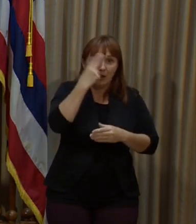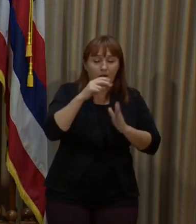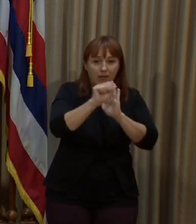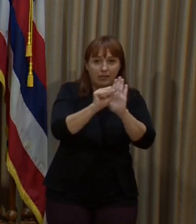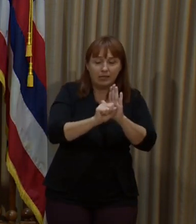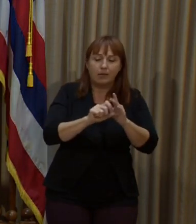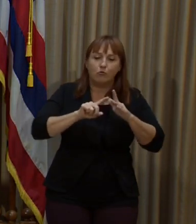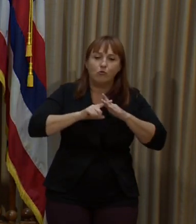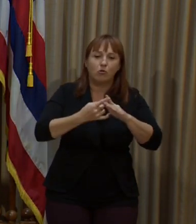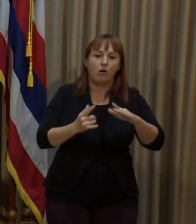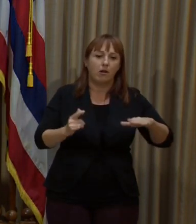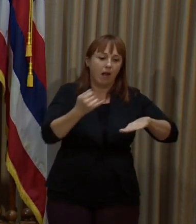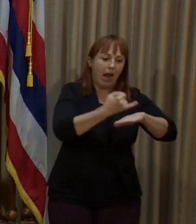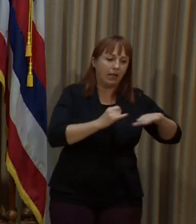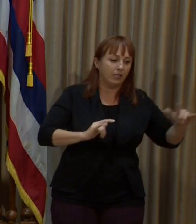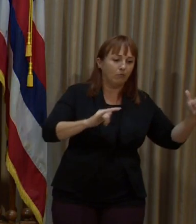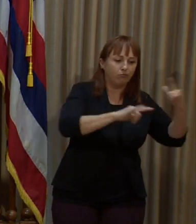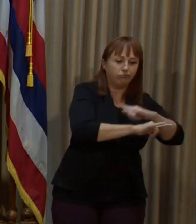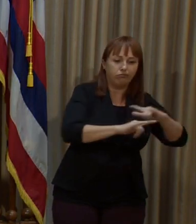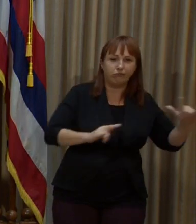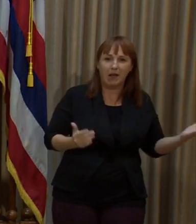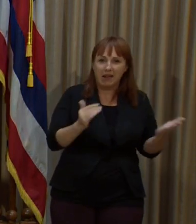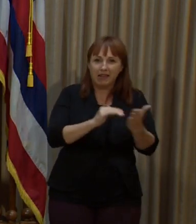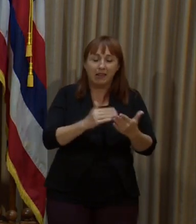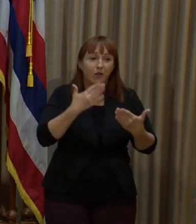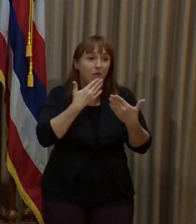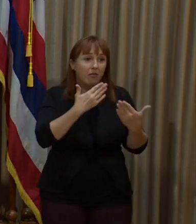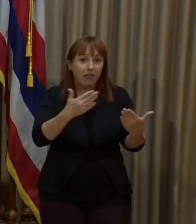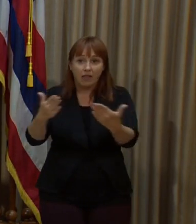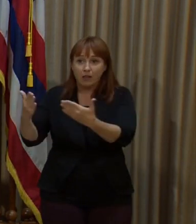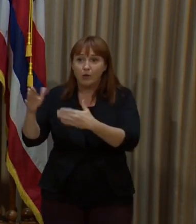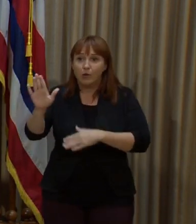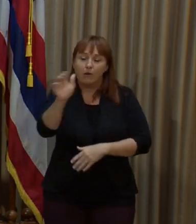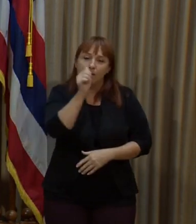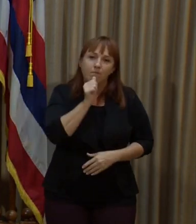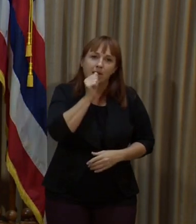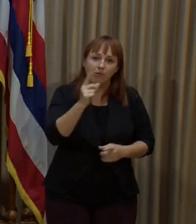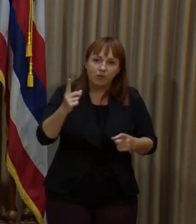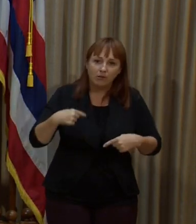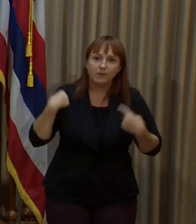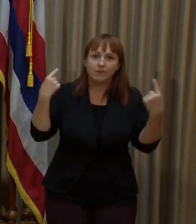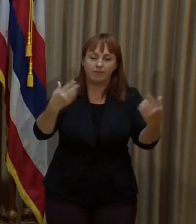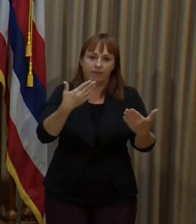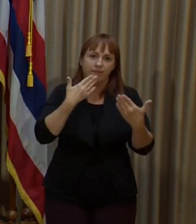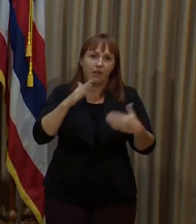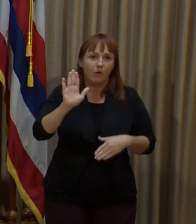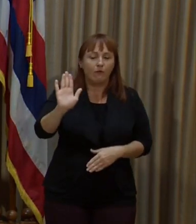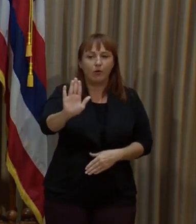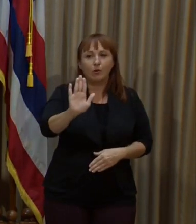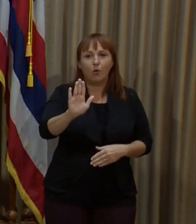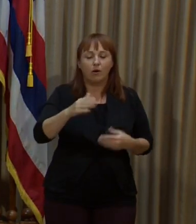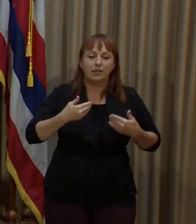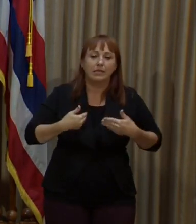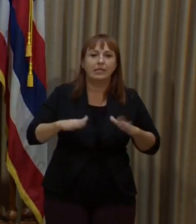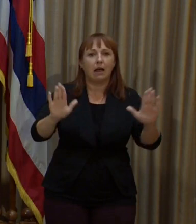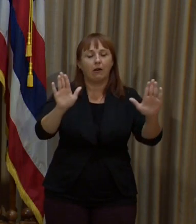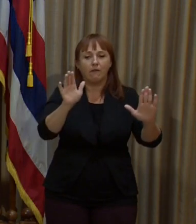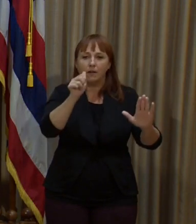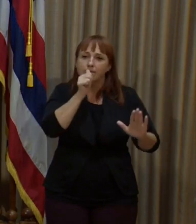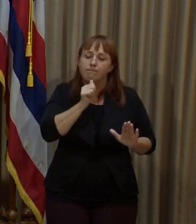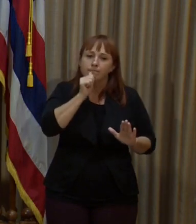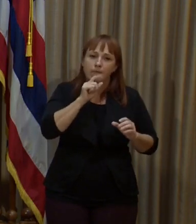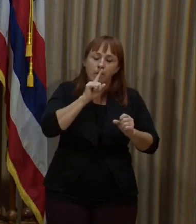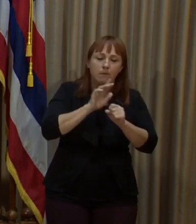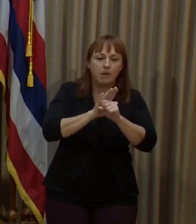begin traveling inter-island again. So thank you to everyone for their patience. Thank you for your sacrifice and your